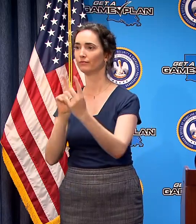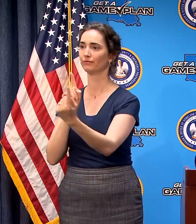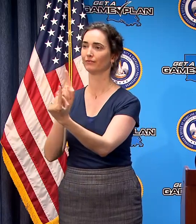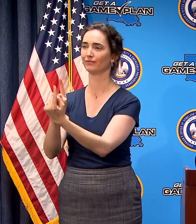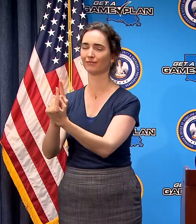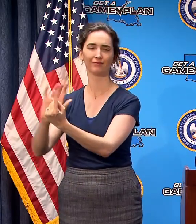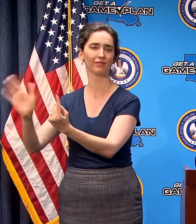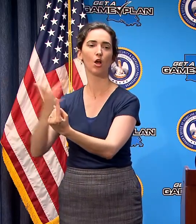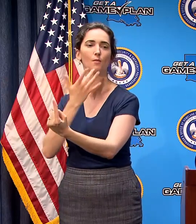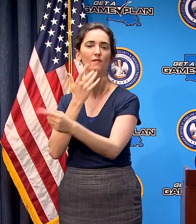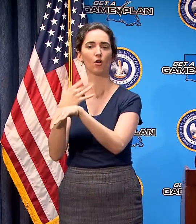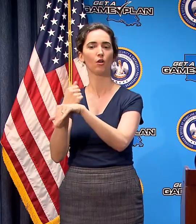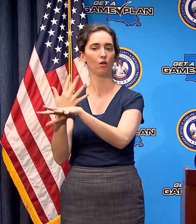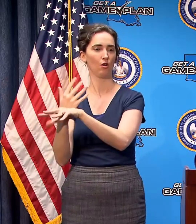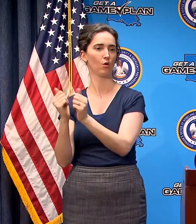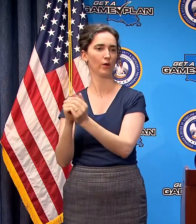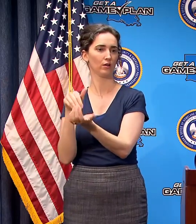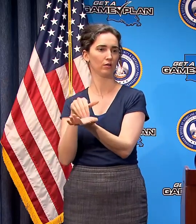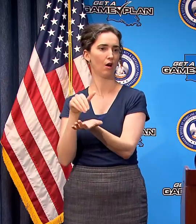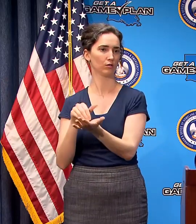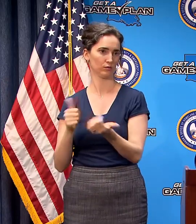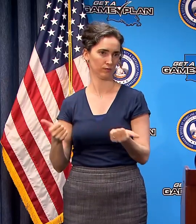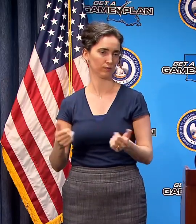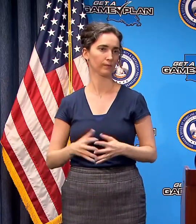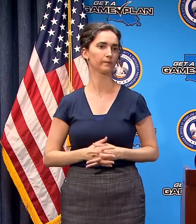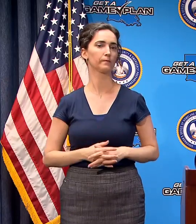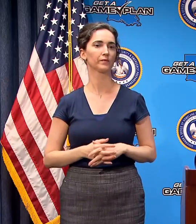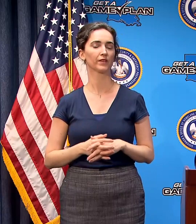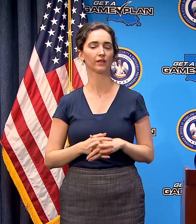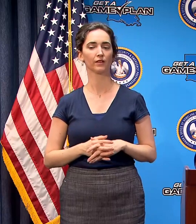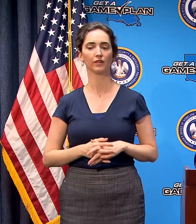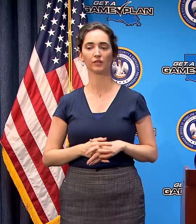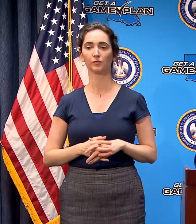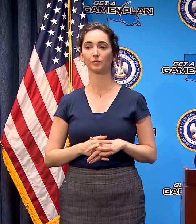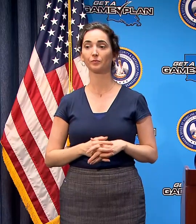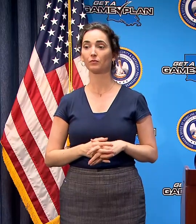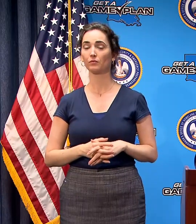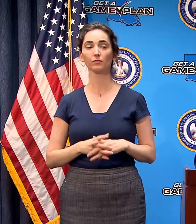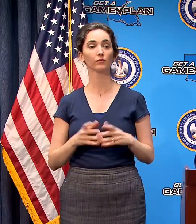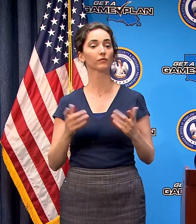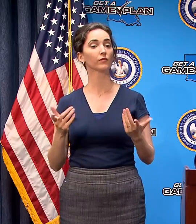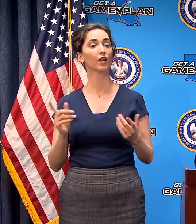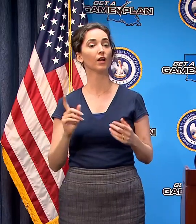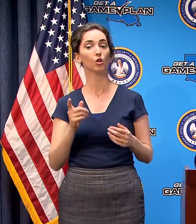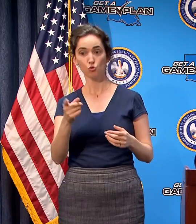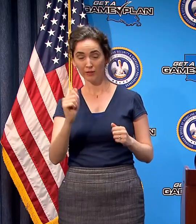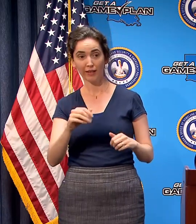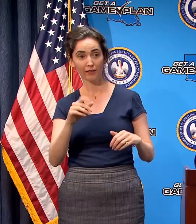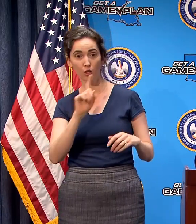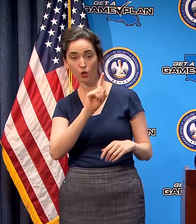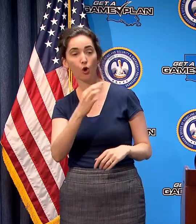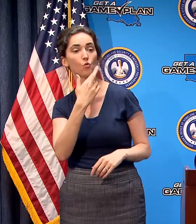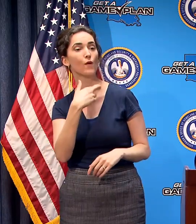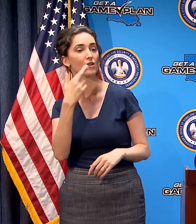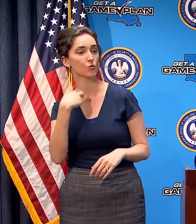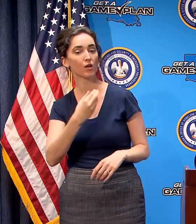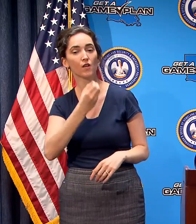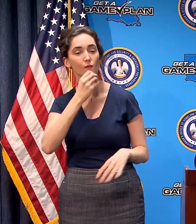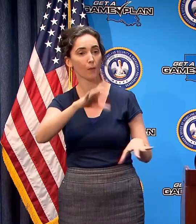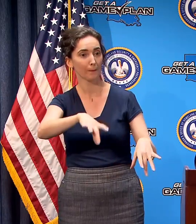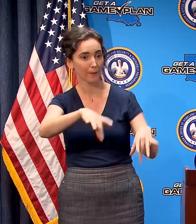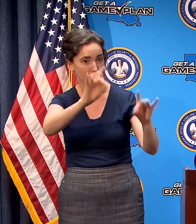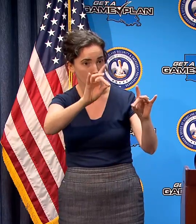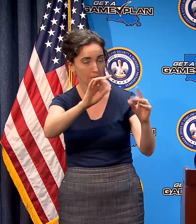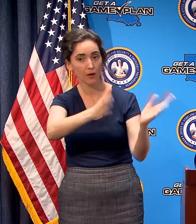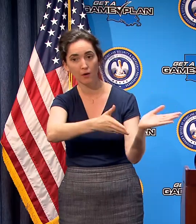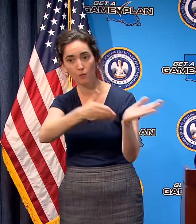and going to the doctor's office you can go to a restaurant to pick up take out